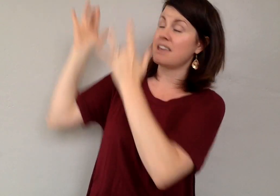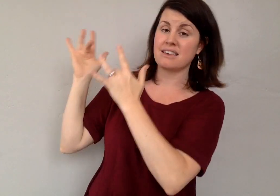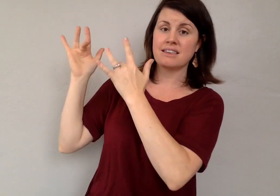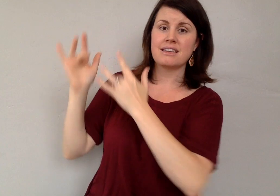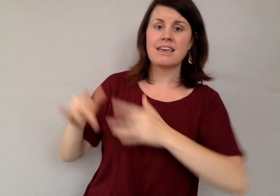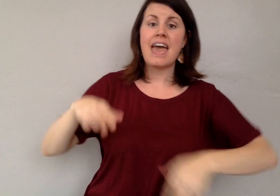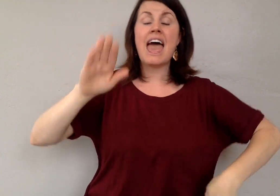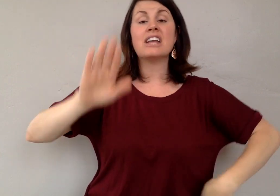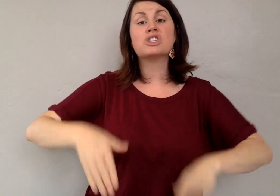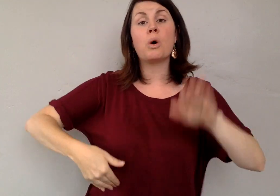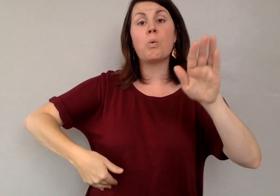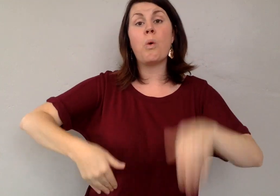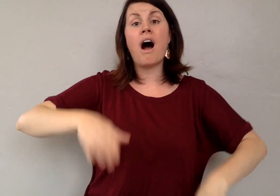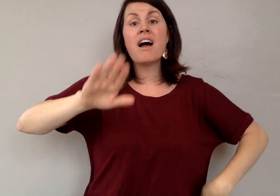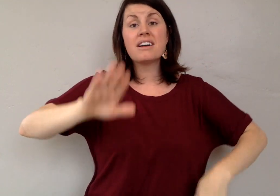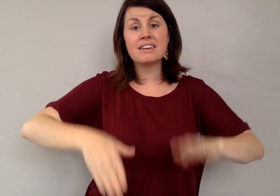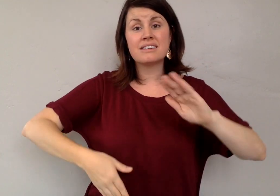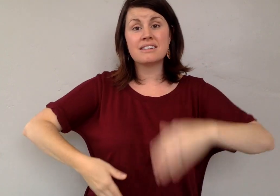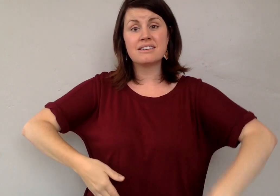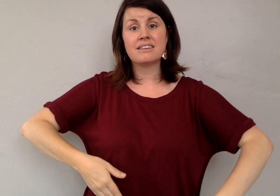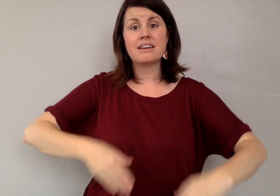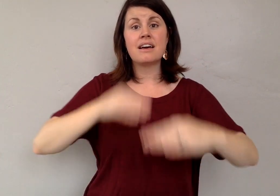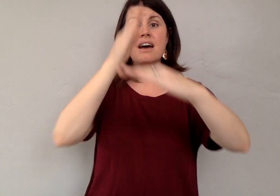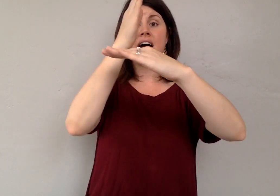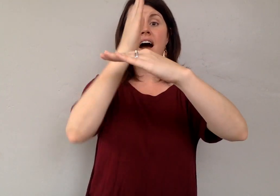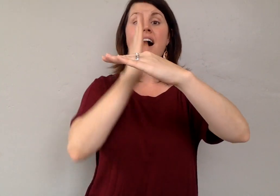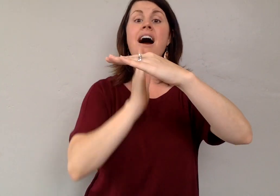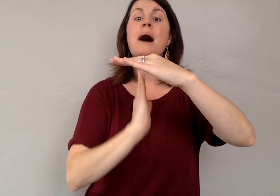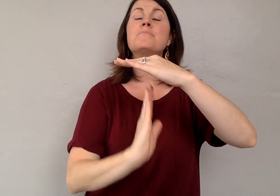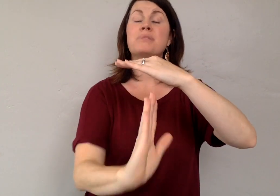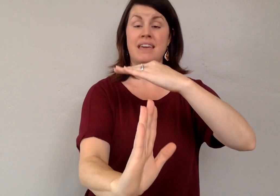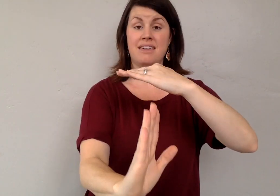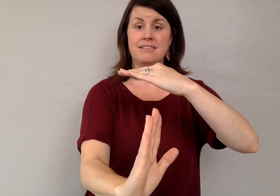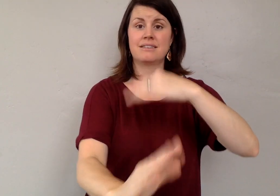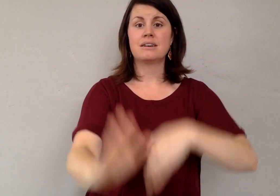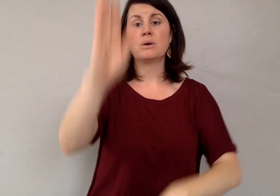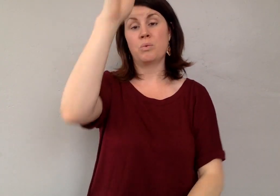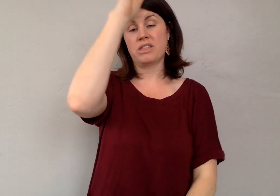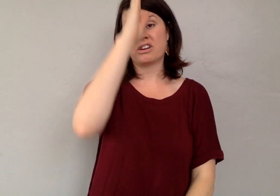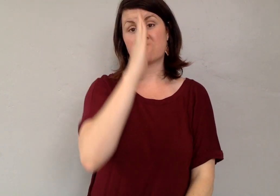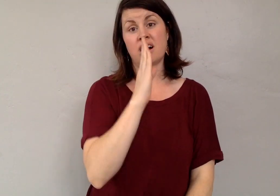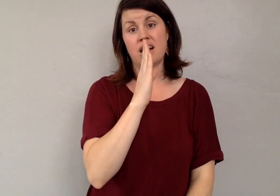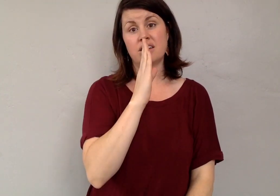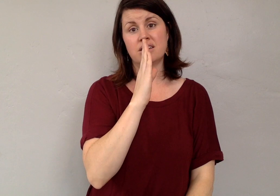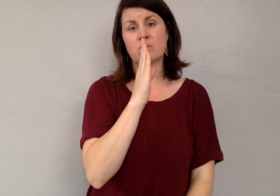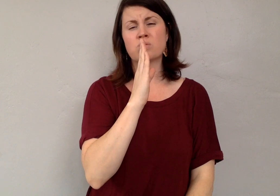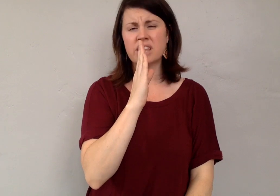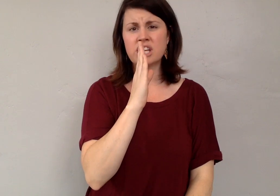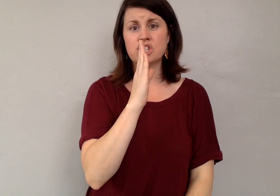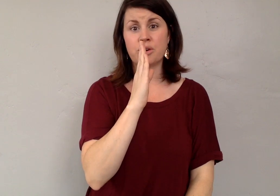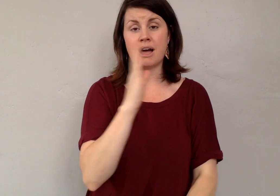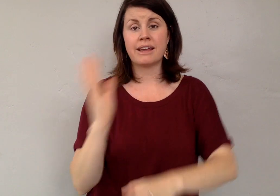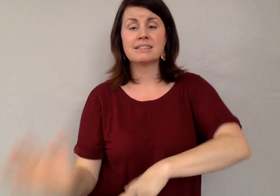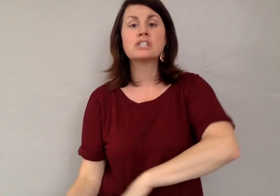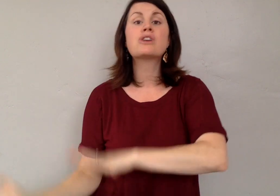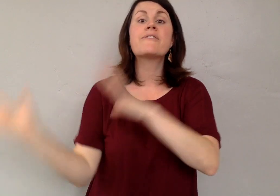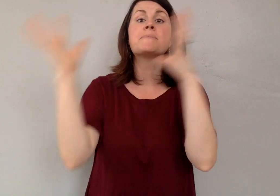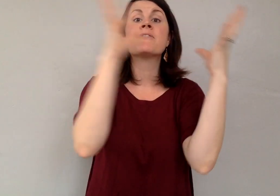and to walk humbly with your God. Very good, you guys. That